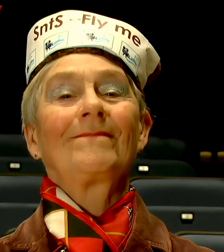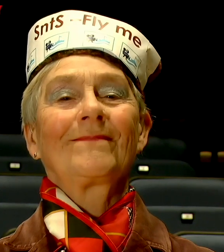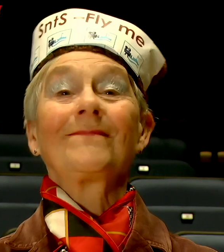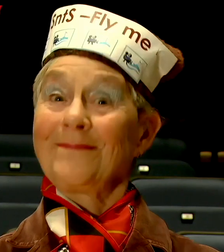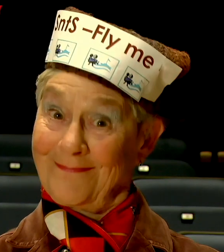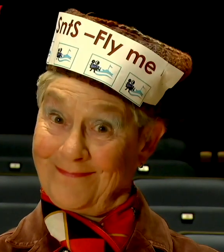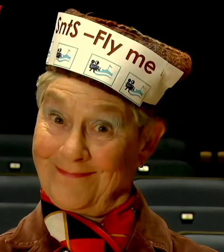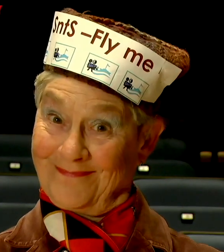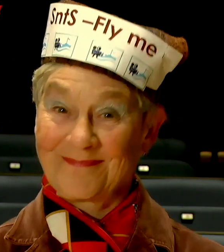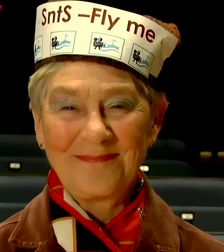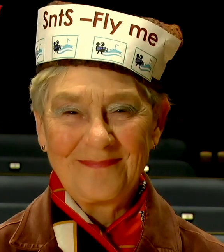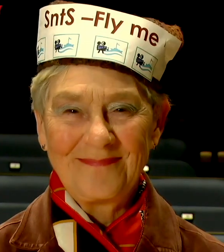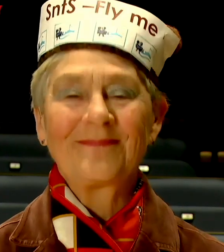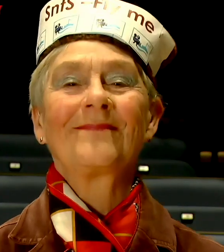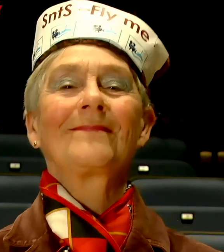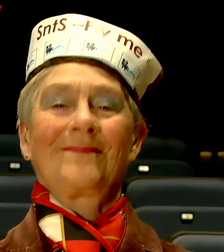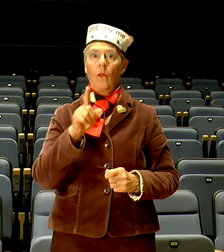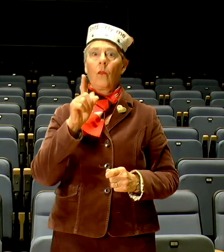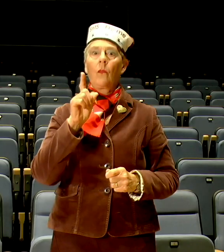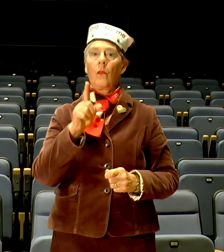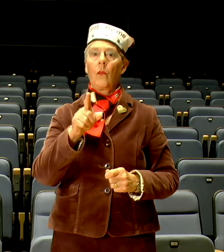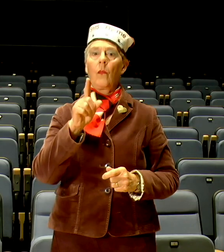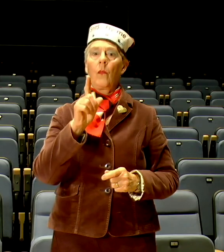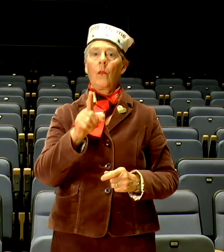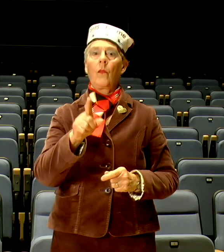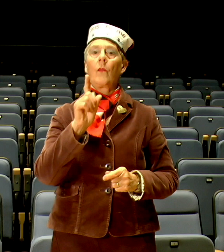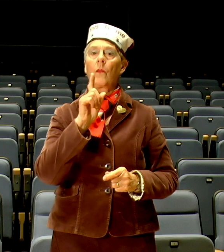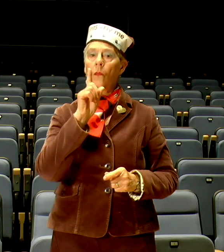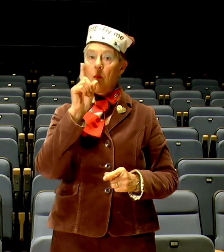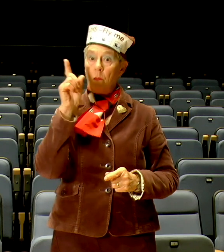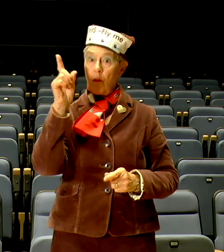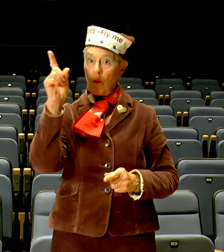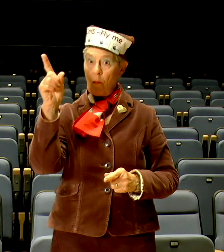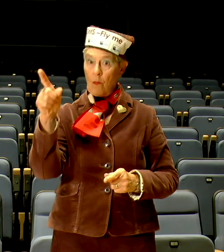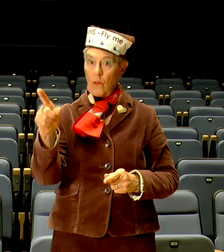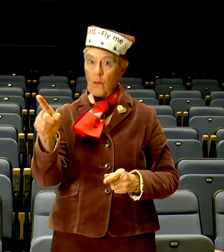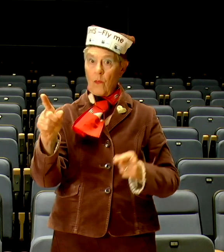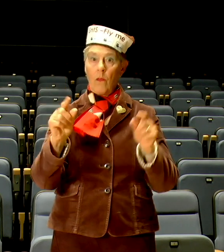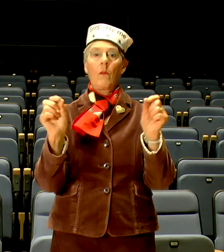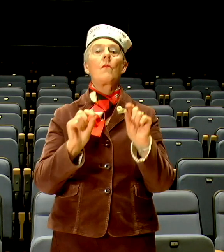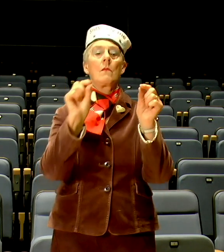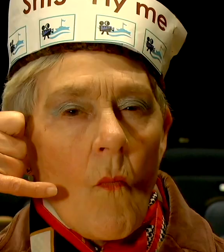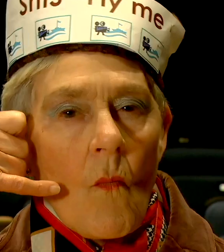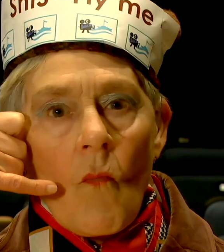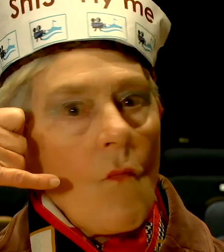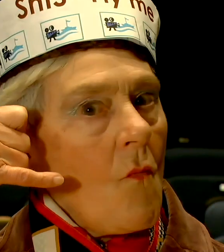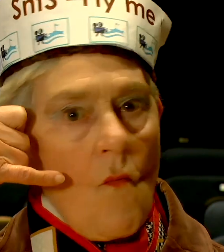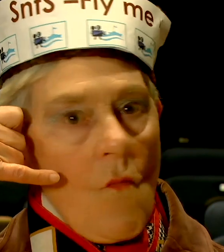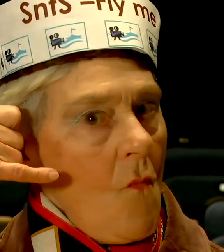a few safety procedures. All electronic devices, which include mobile